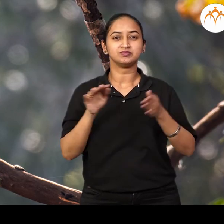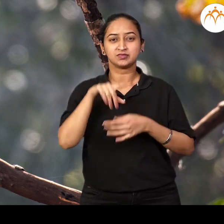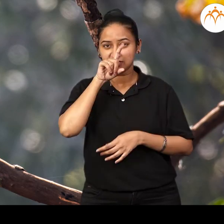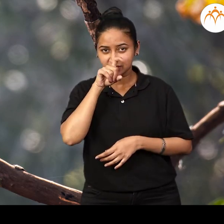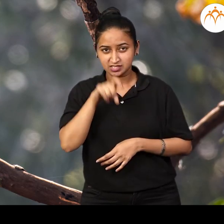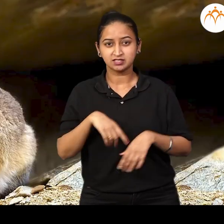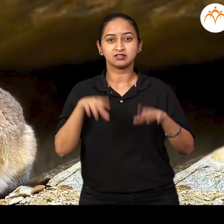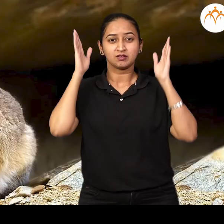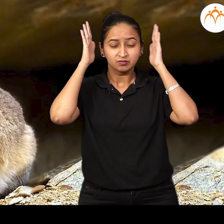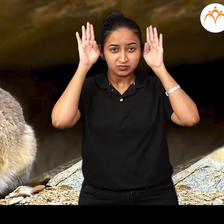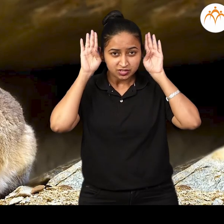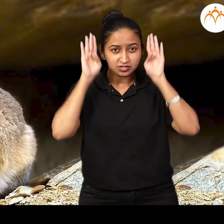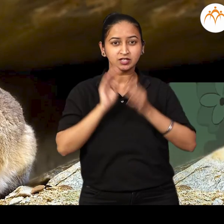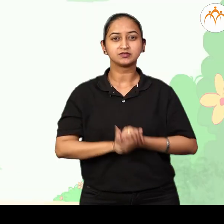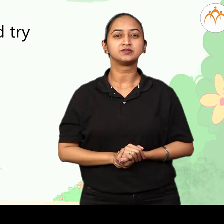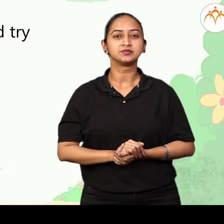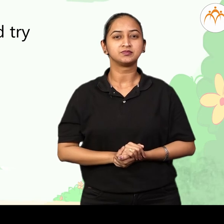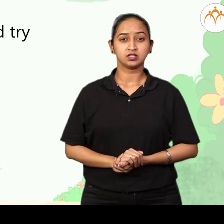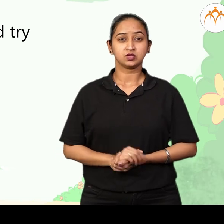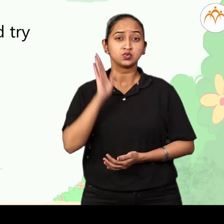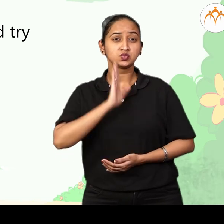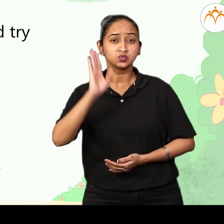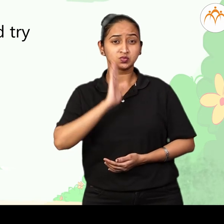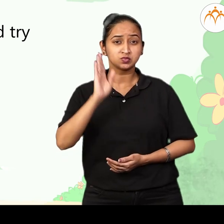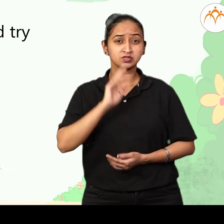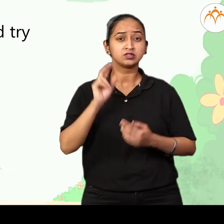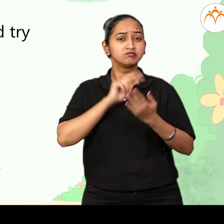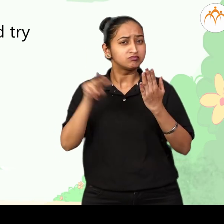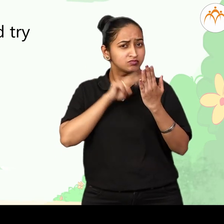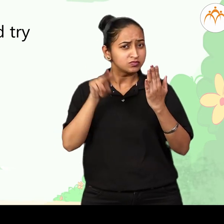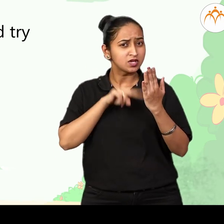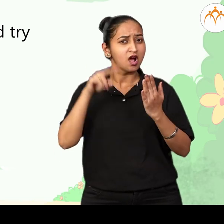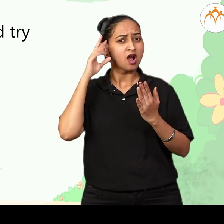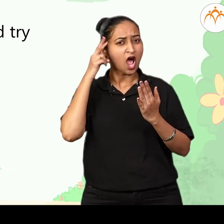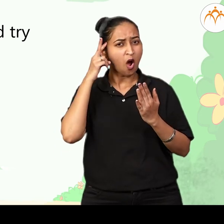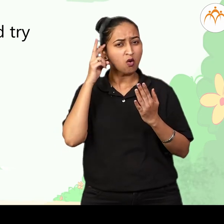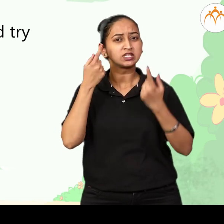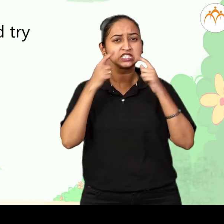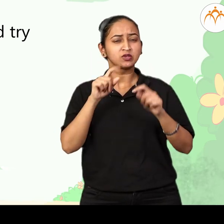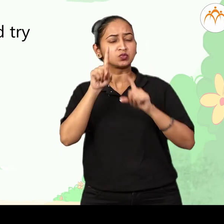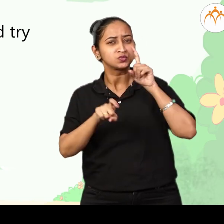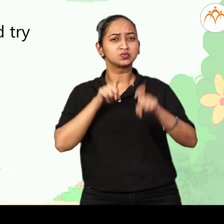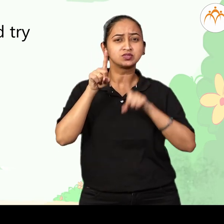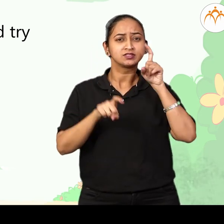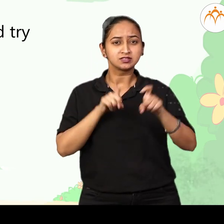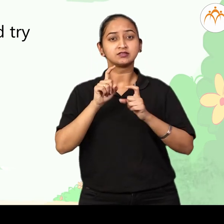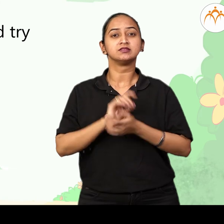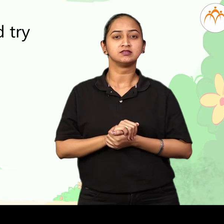Rabbit Read the following verse and try to ask questions. Look at my